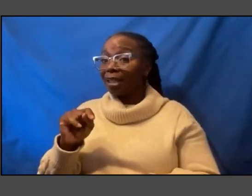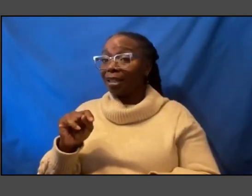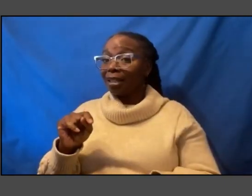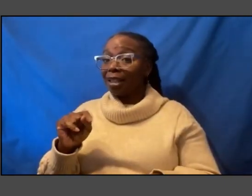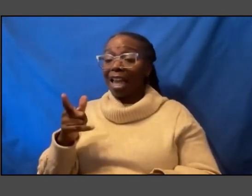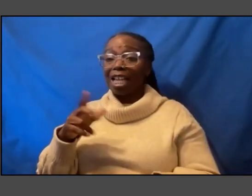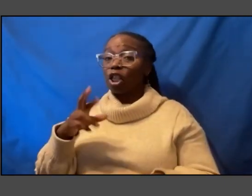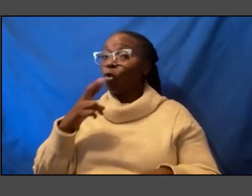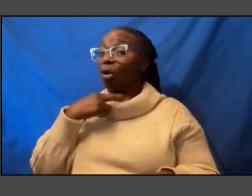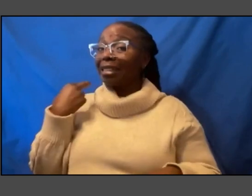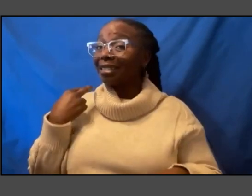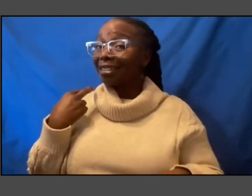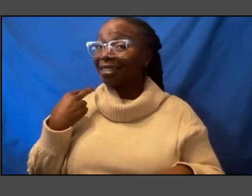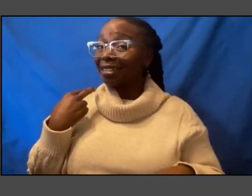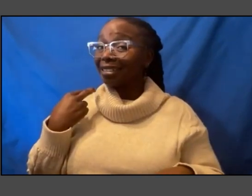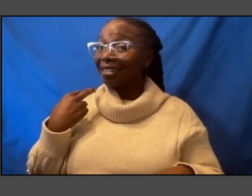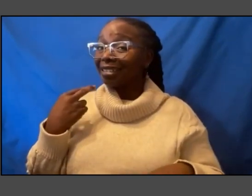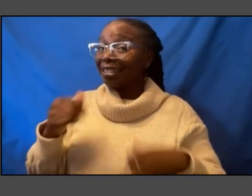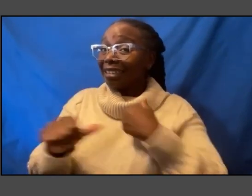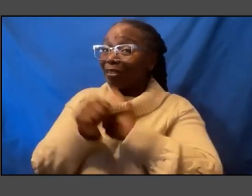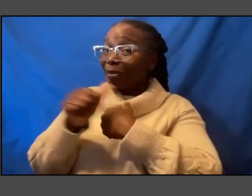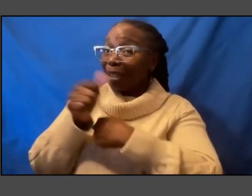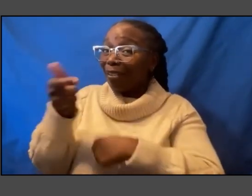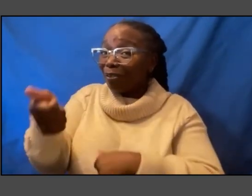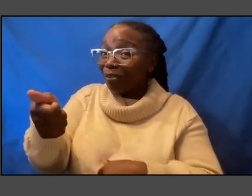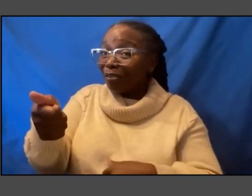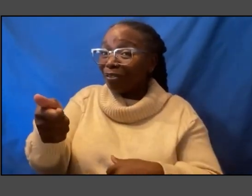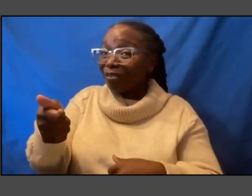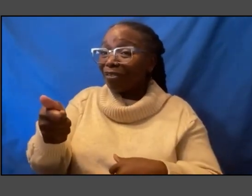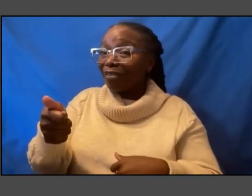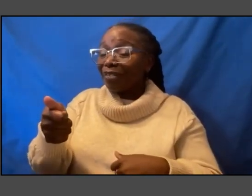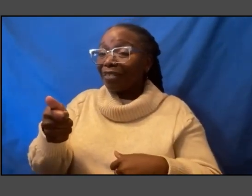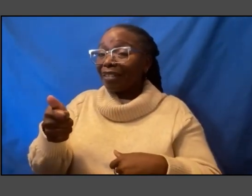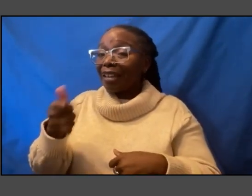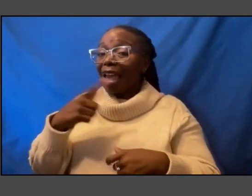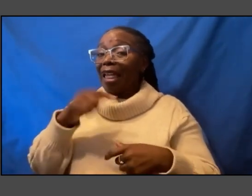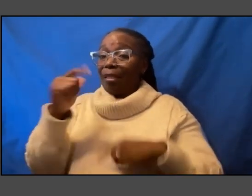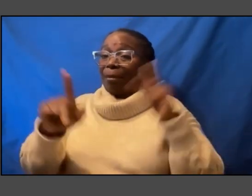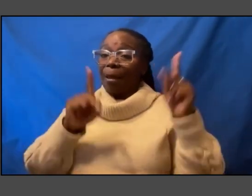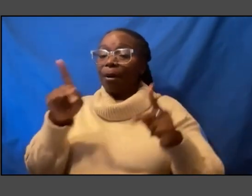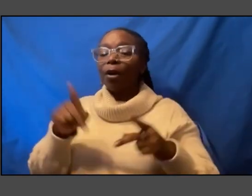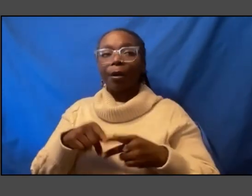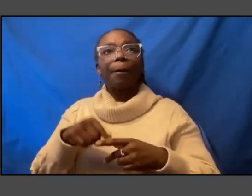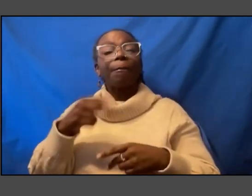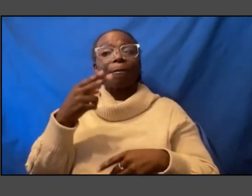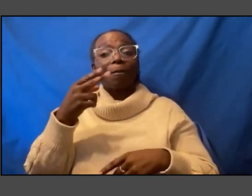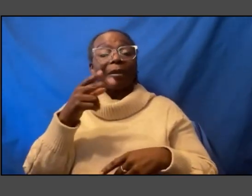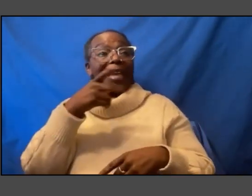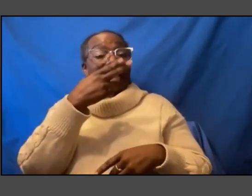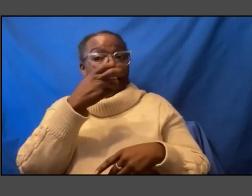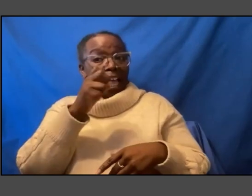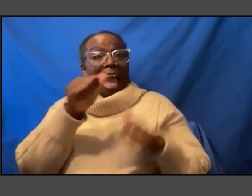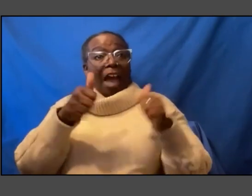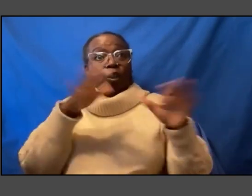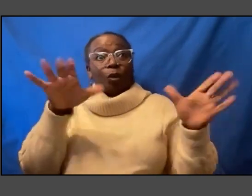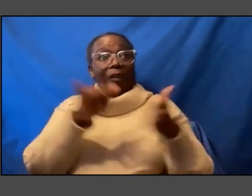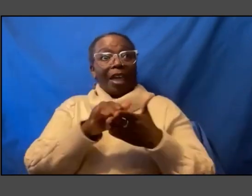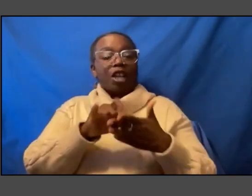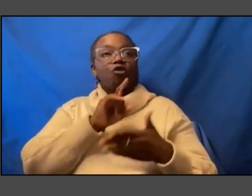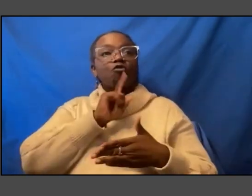and the people that he's teaching you know and he's doing and everybody that's doing it is really at risk right you see the number